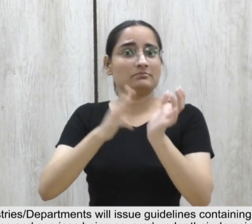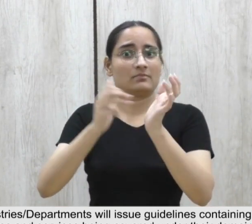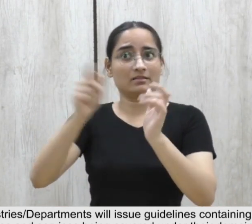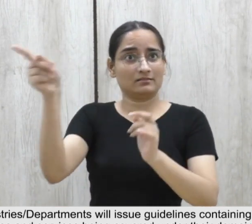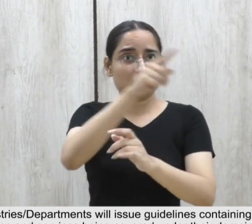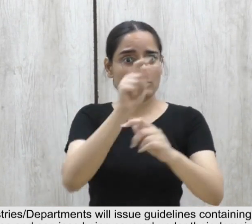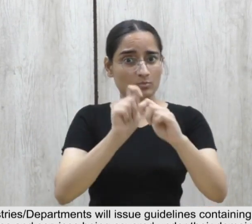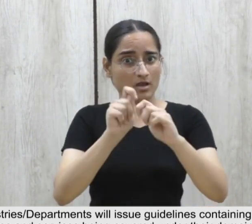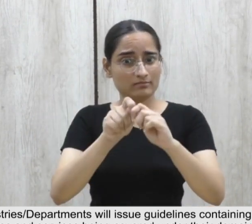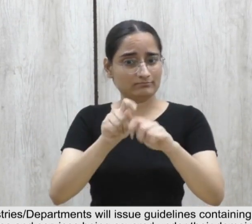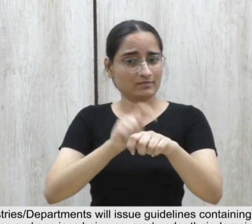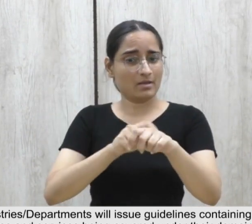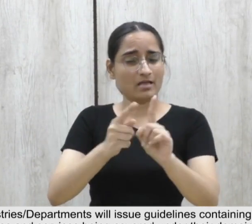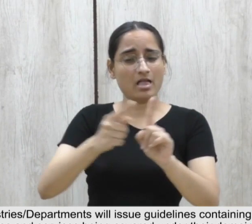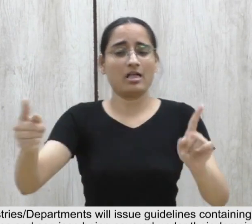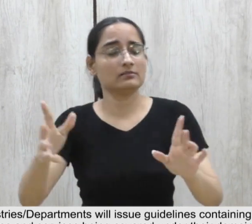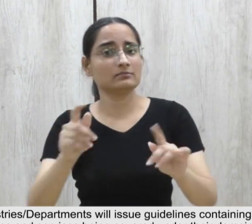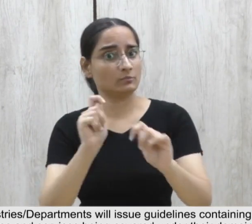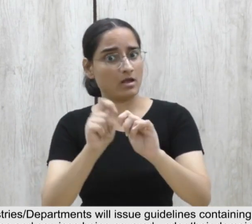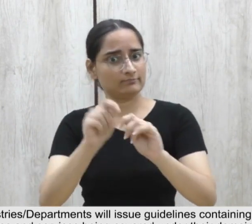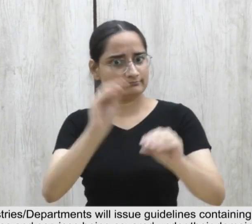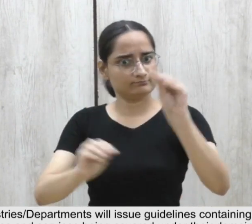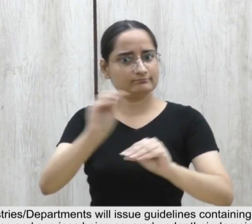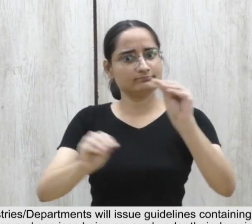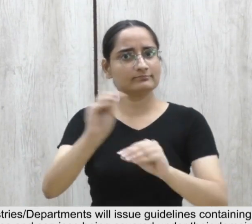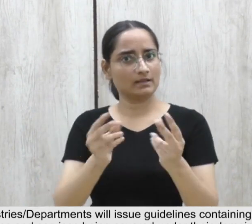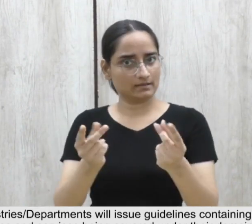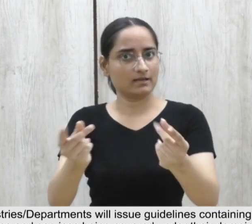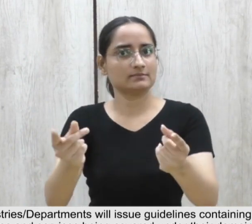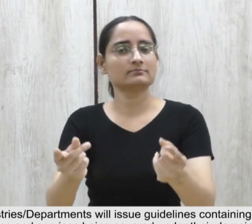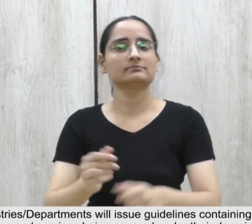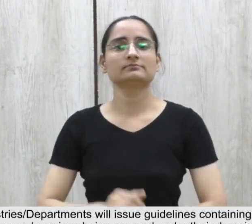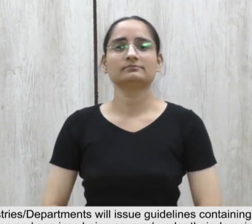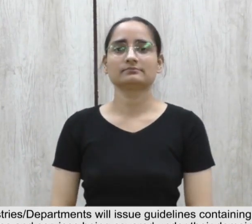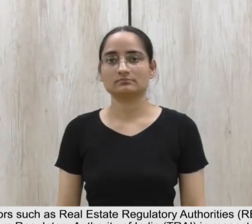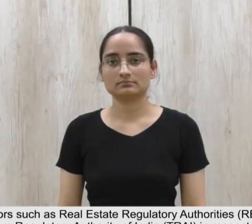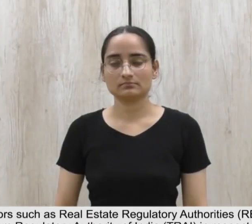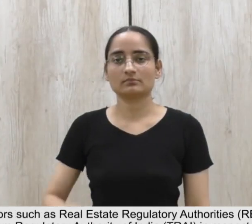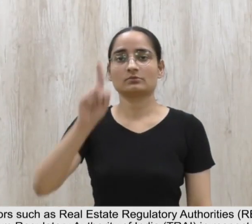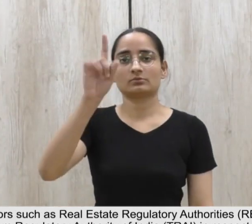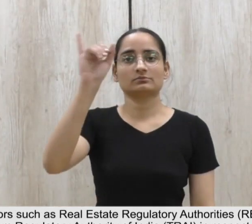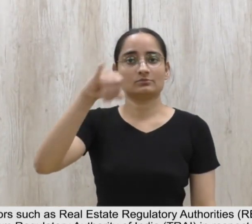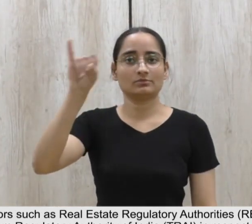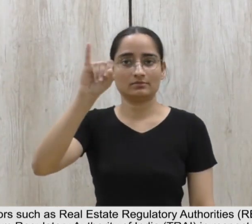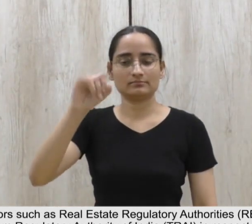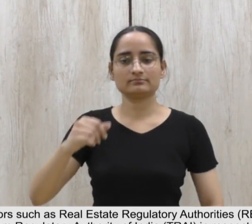being covered under the domain in a time-bound manner 16th point